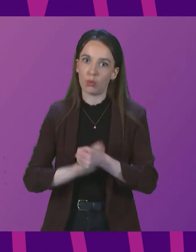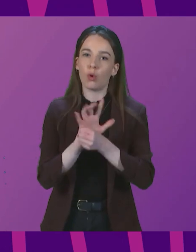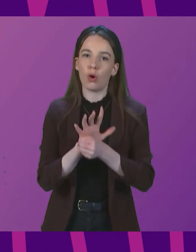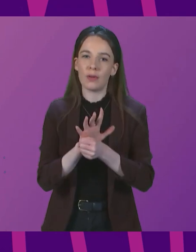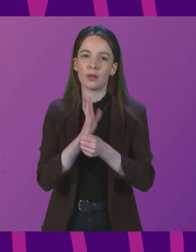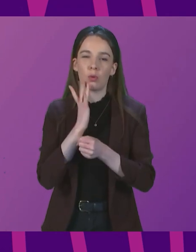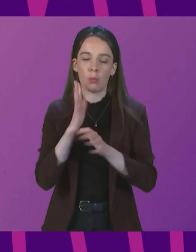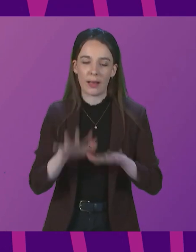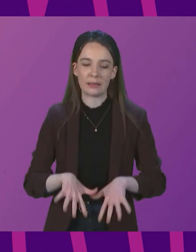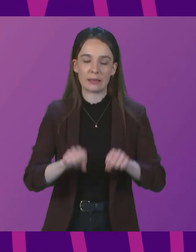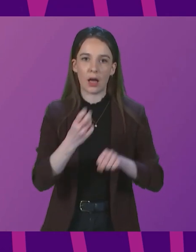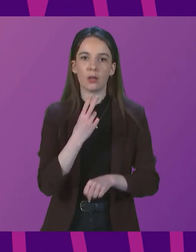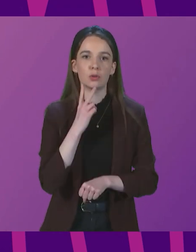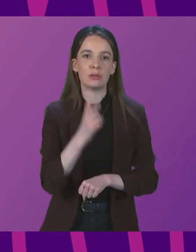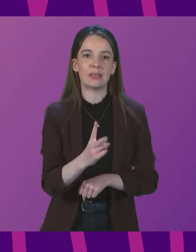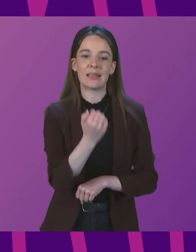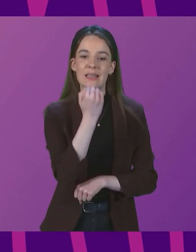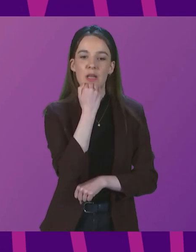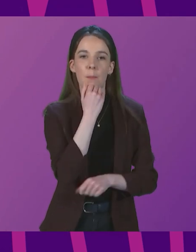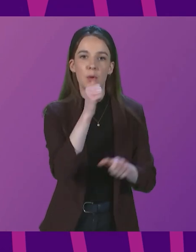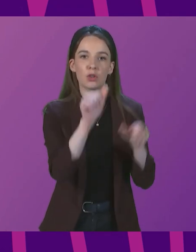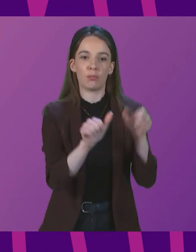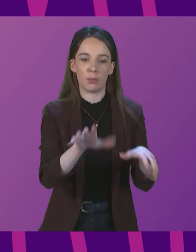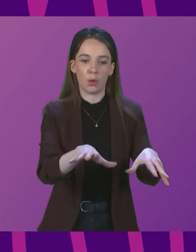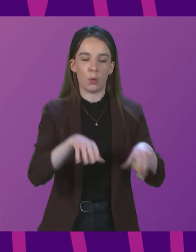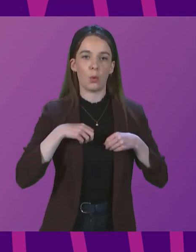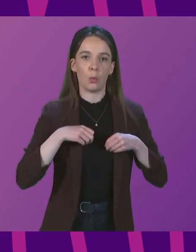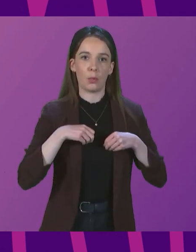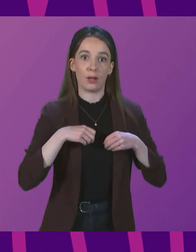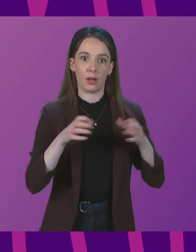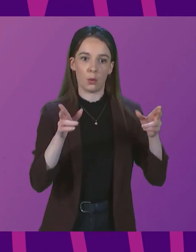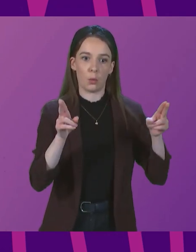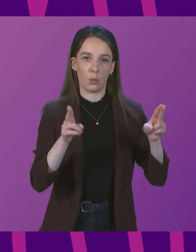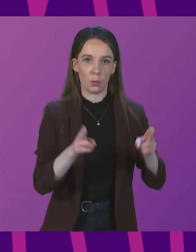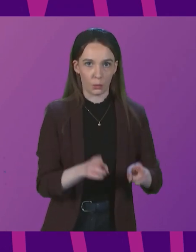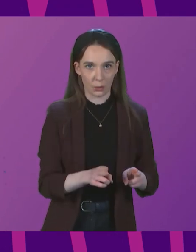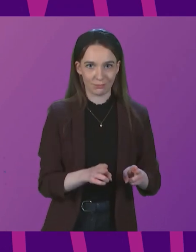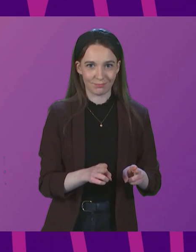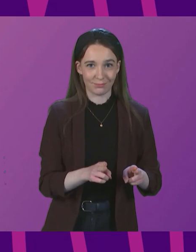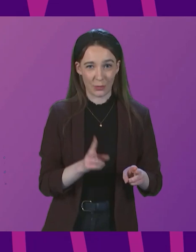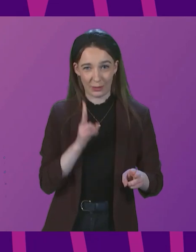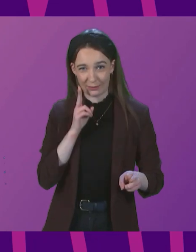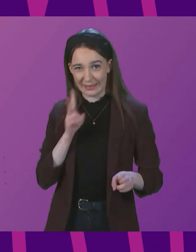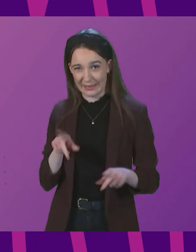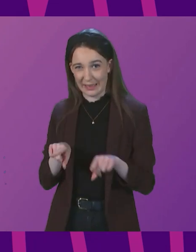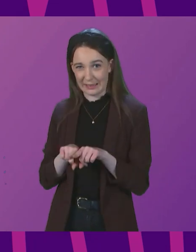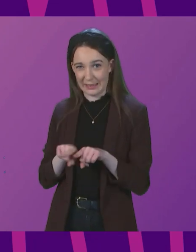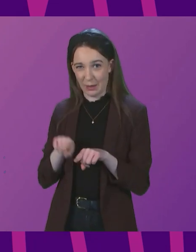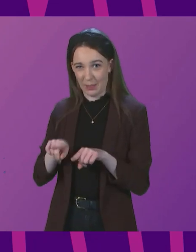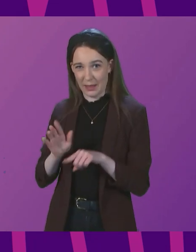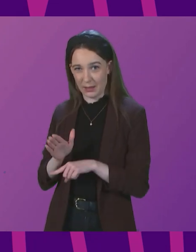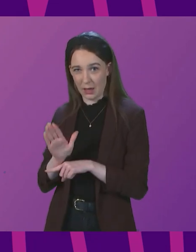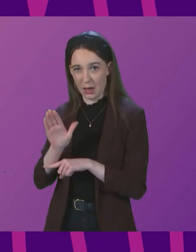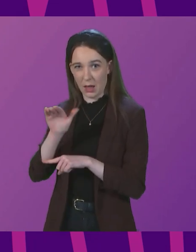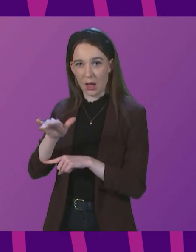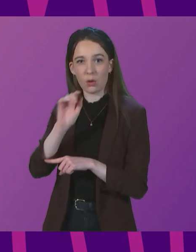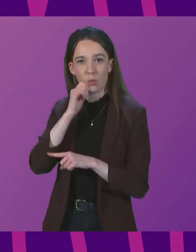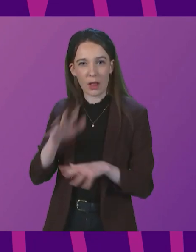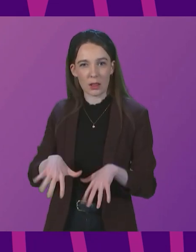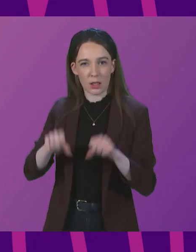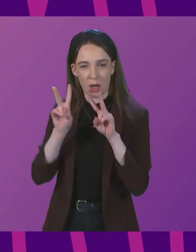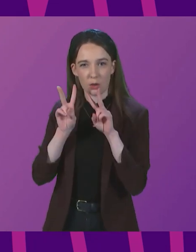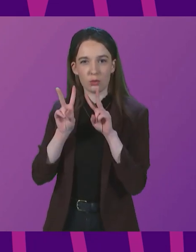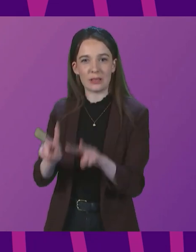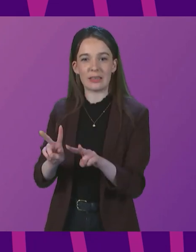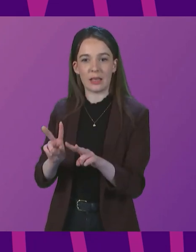case numbers come down, as we are hopefully now beginning to see with this latest wave of infection, we will start to see the pressure on